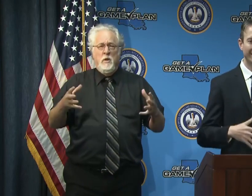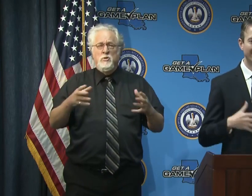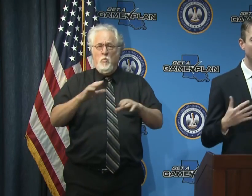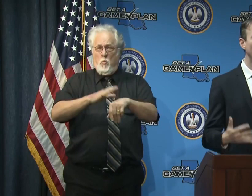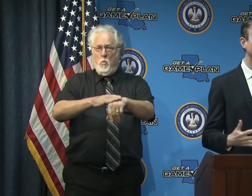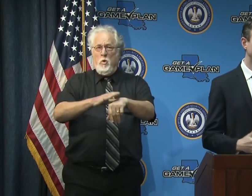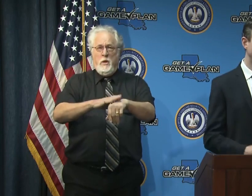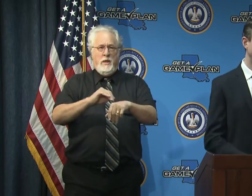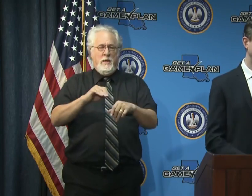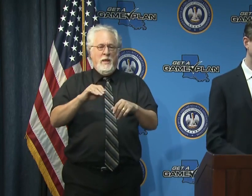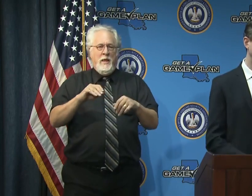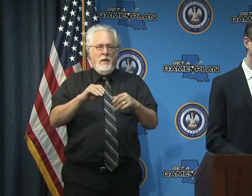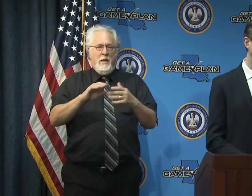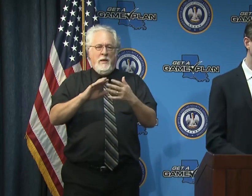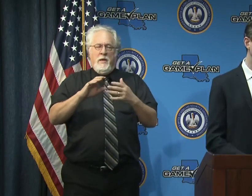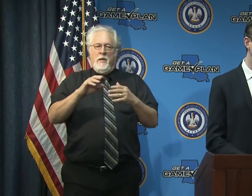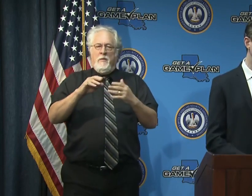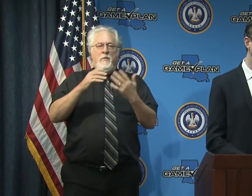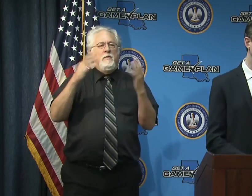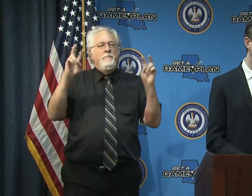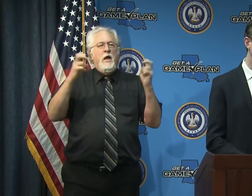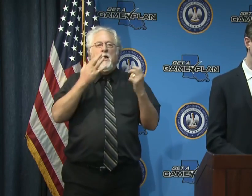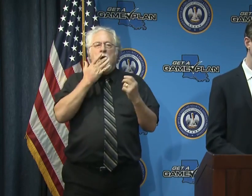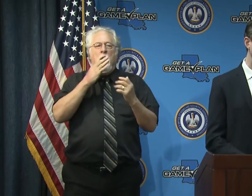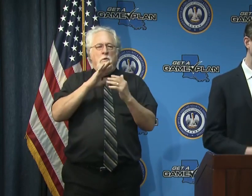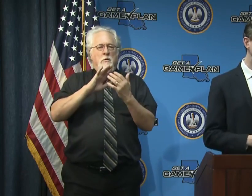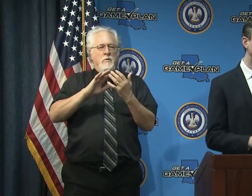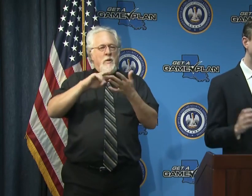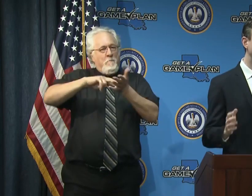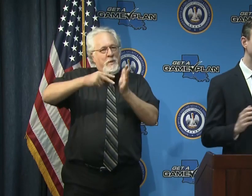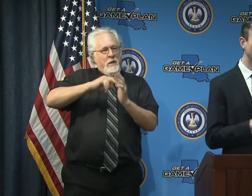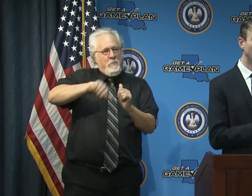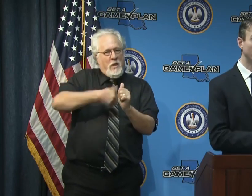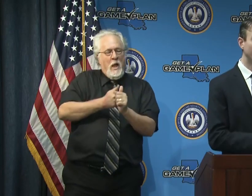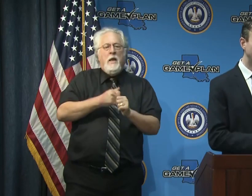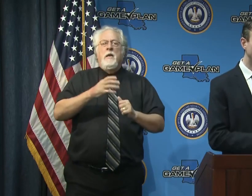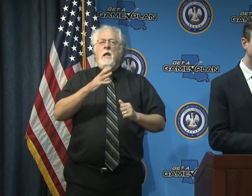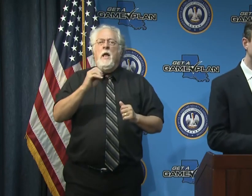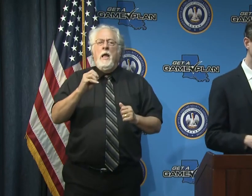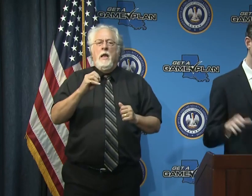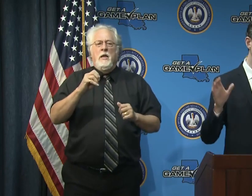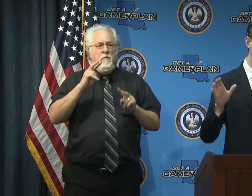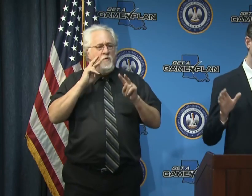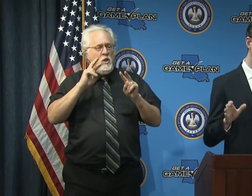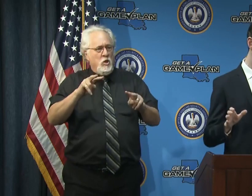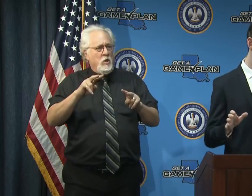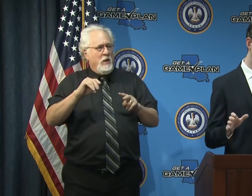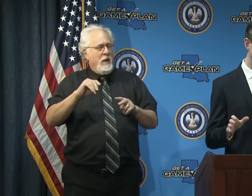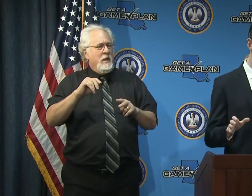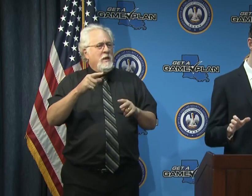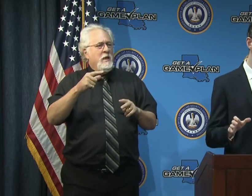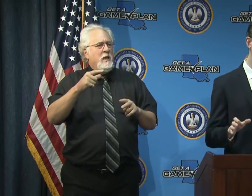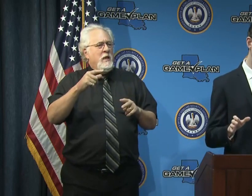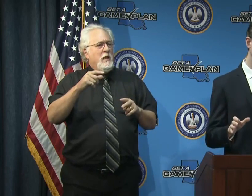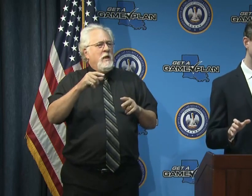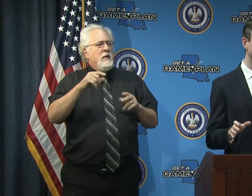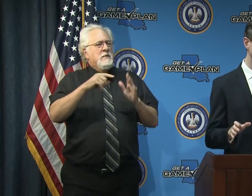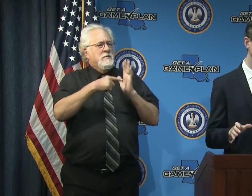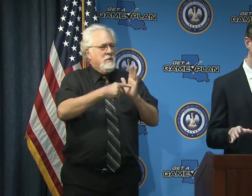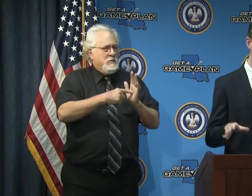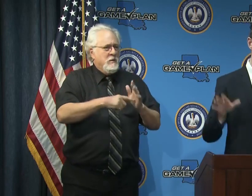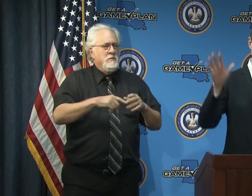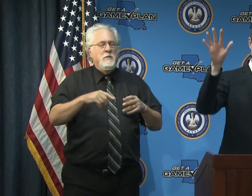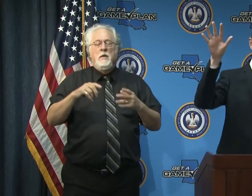warning and nuance uh about those going forward and that's why we're also when we look at gating criteria looking at symptoms the